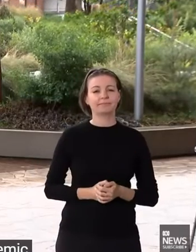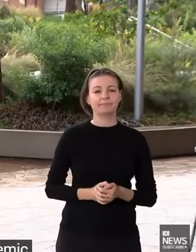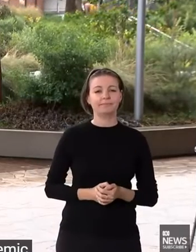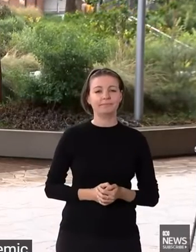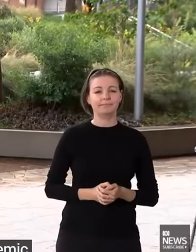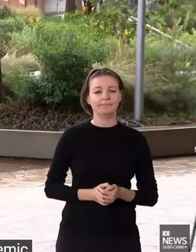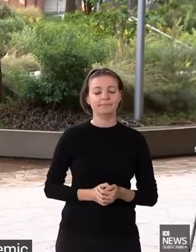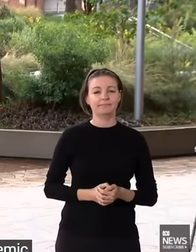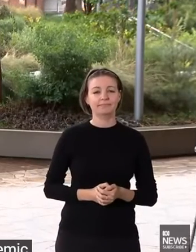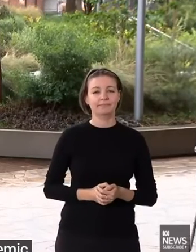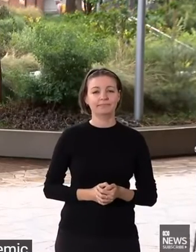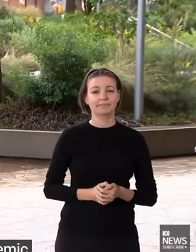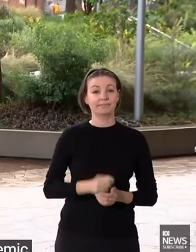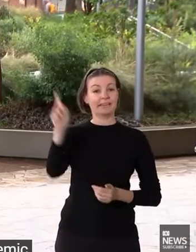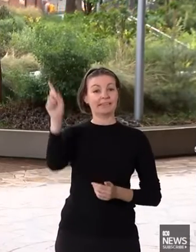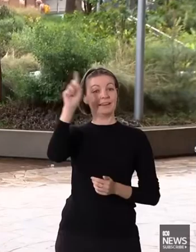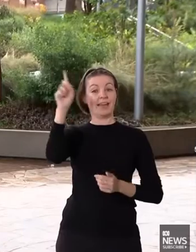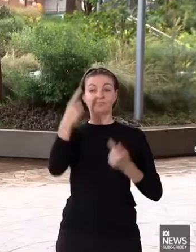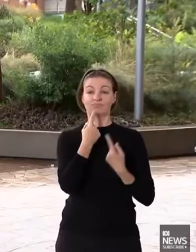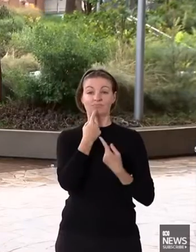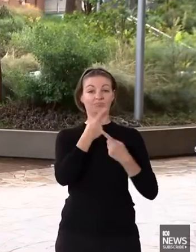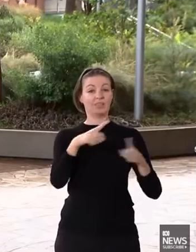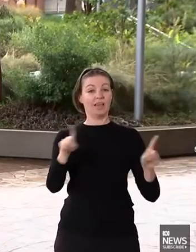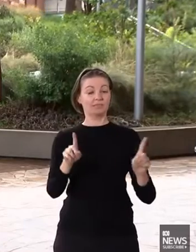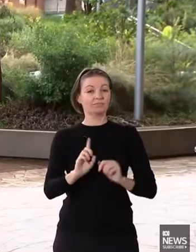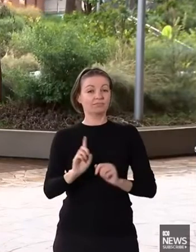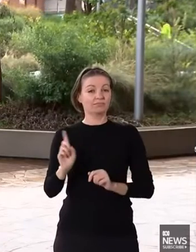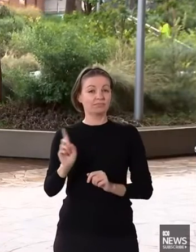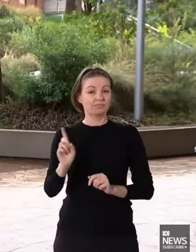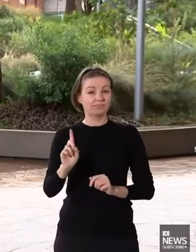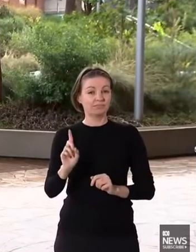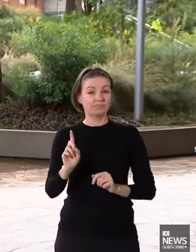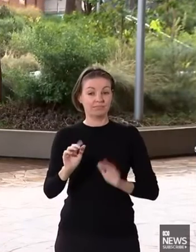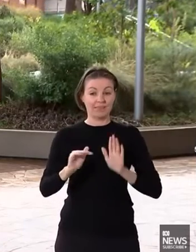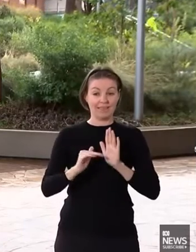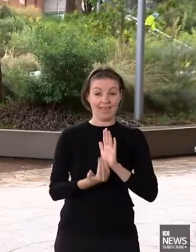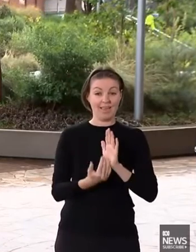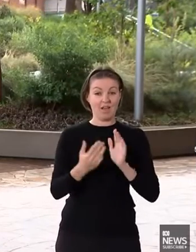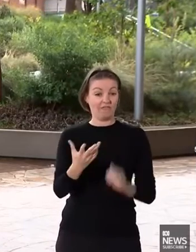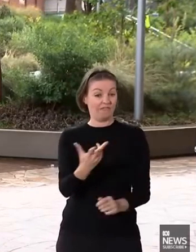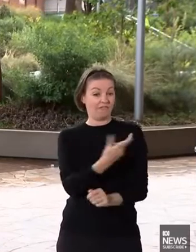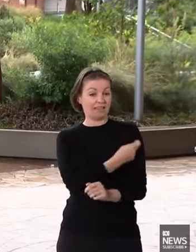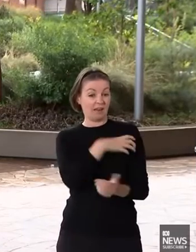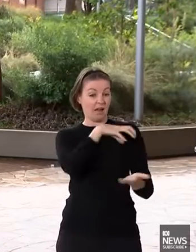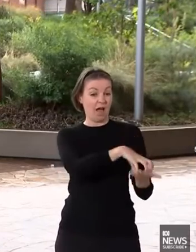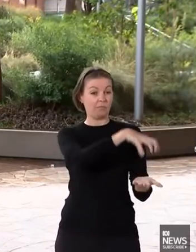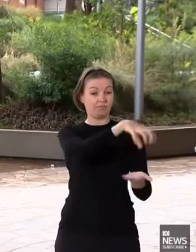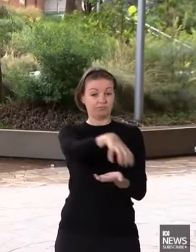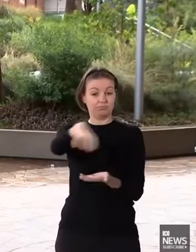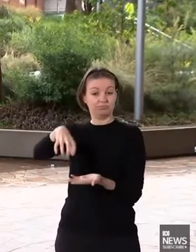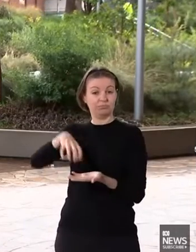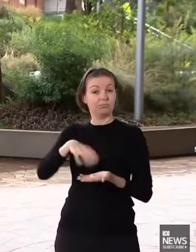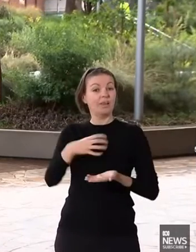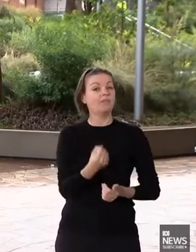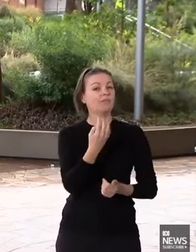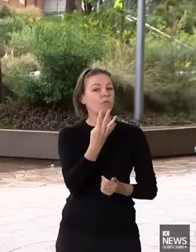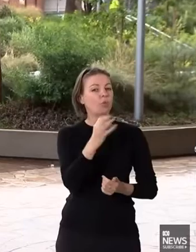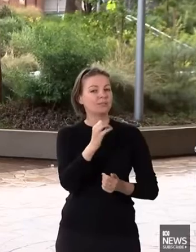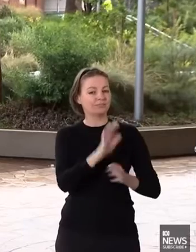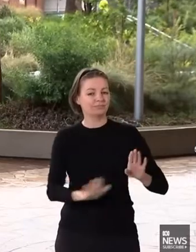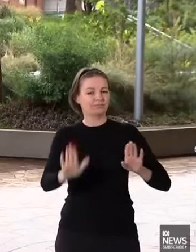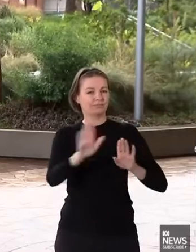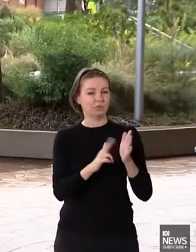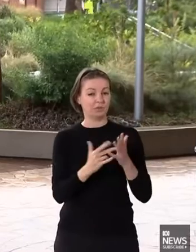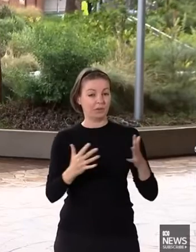Today, we can announce that in our vaccination hubs, our 40 vaccination hubs across New South Wales,